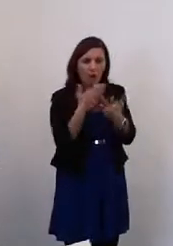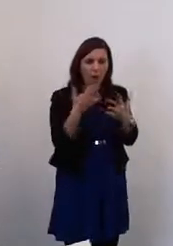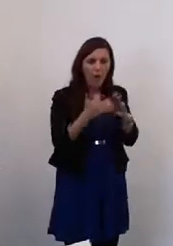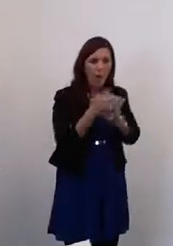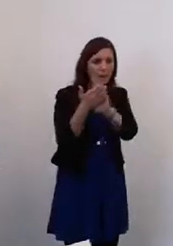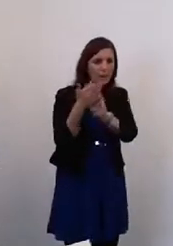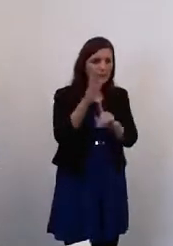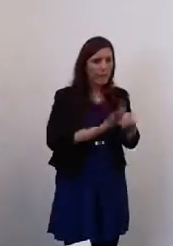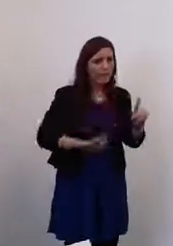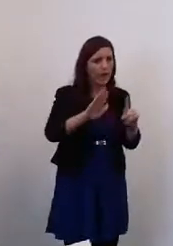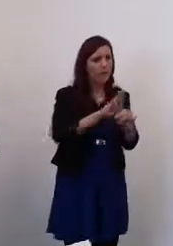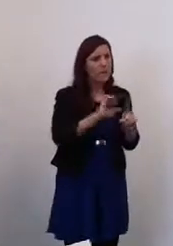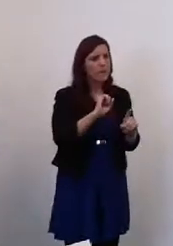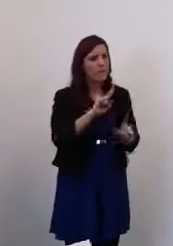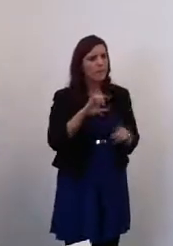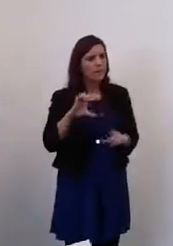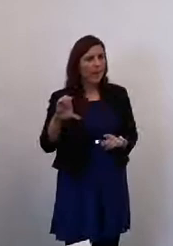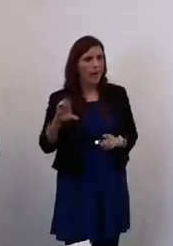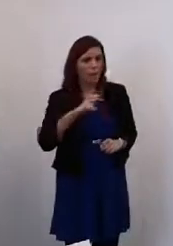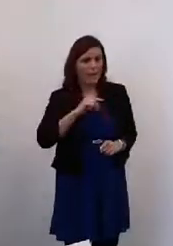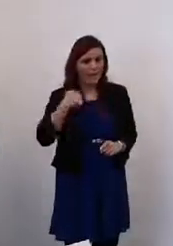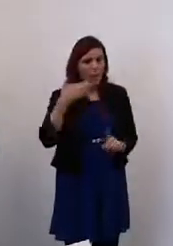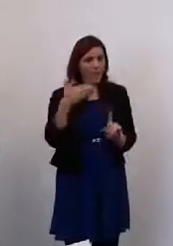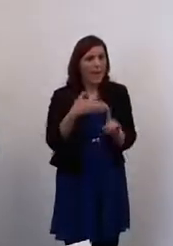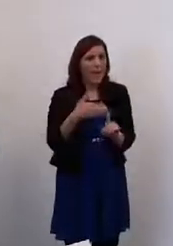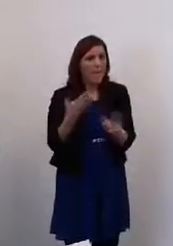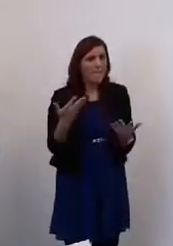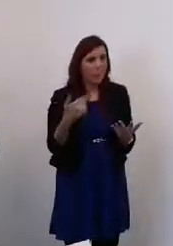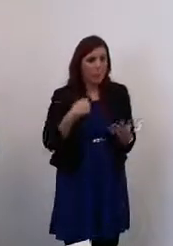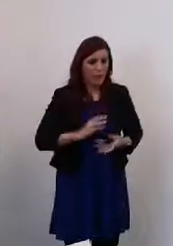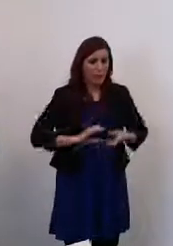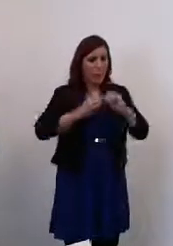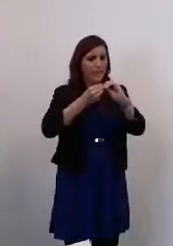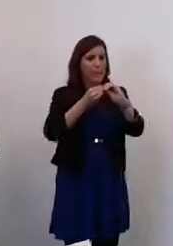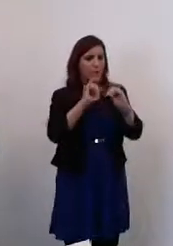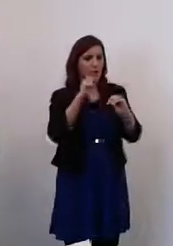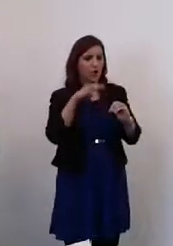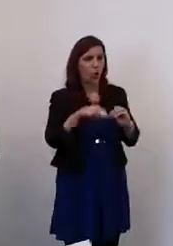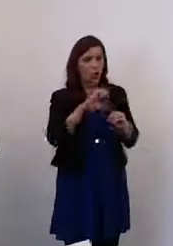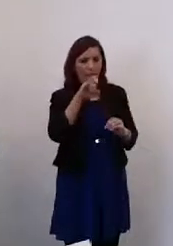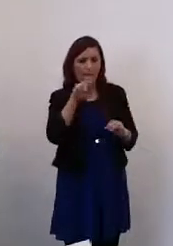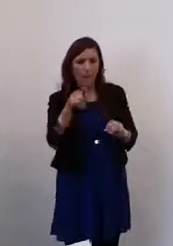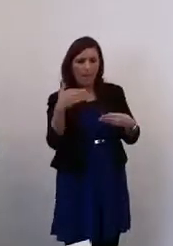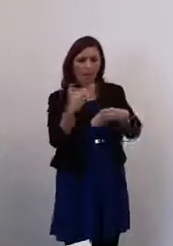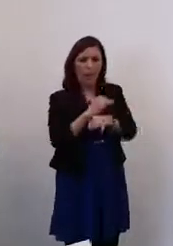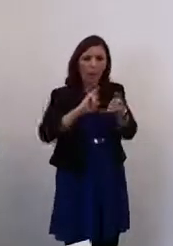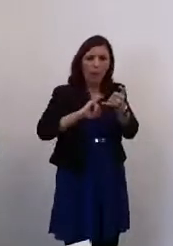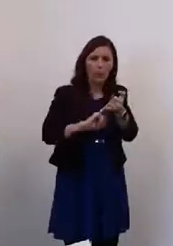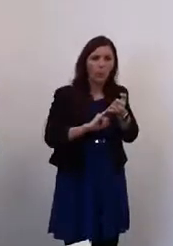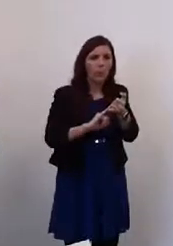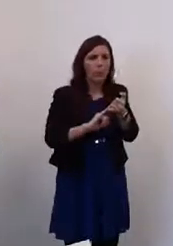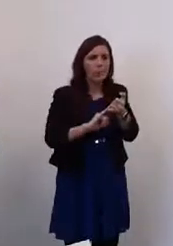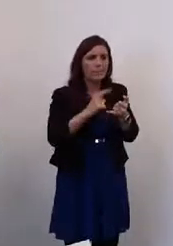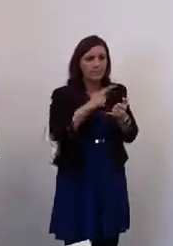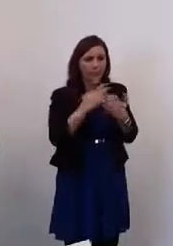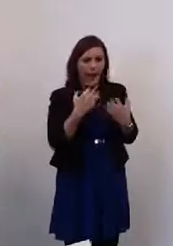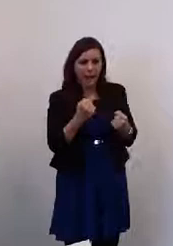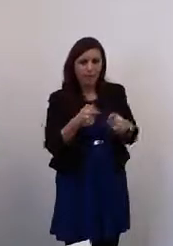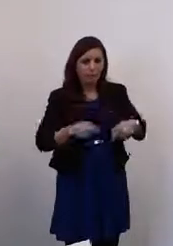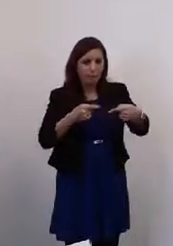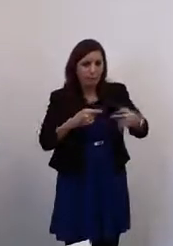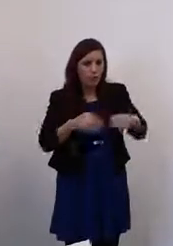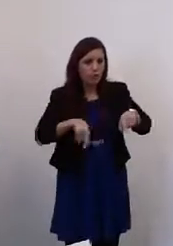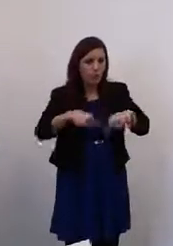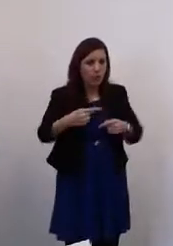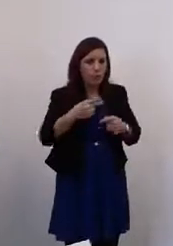that's the bottom line for jam card. It has been designed by our participants who have already the initial design